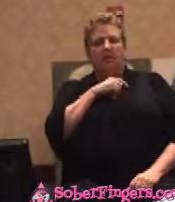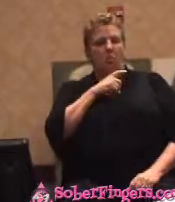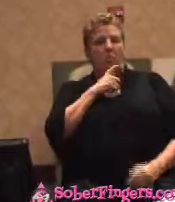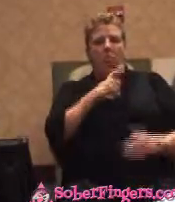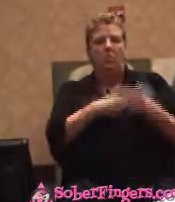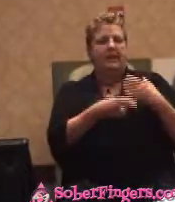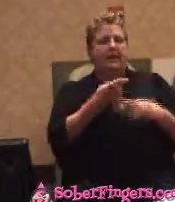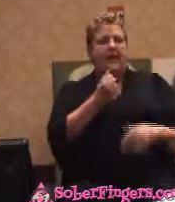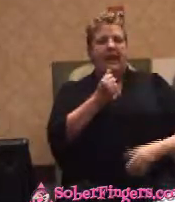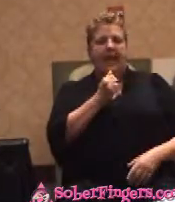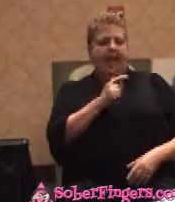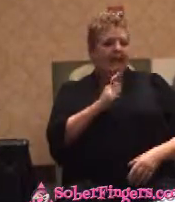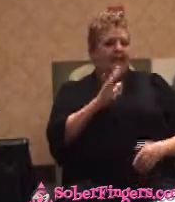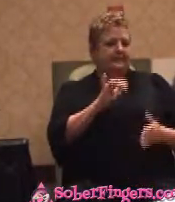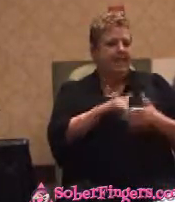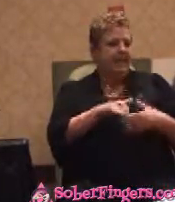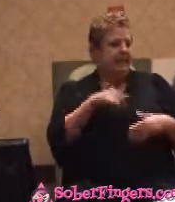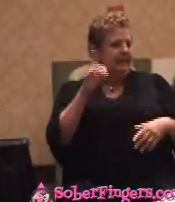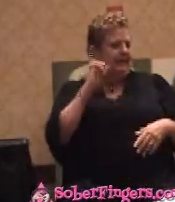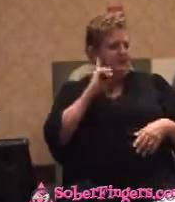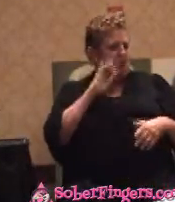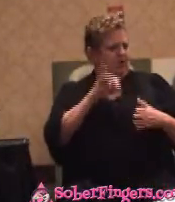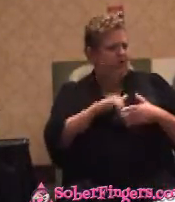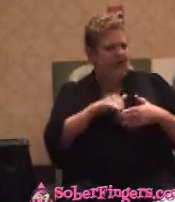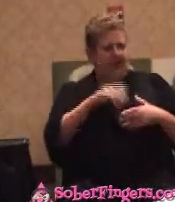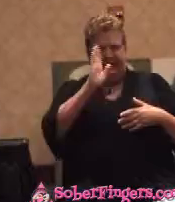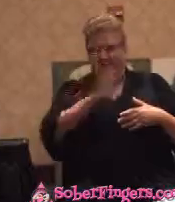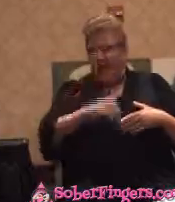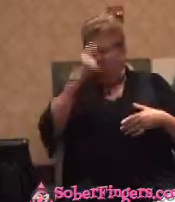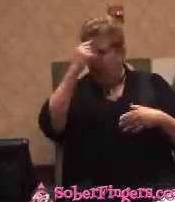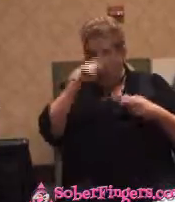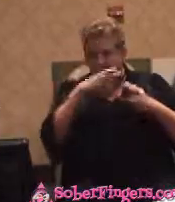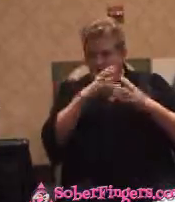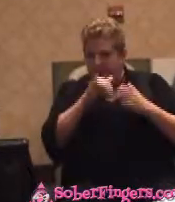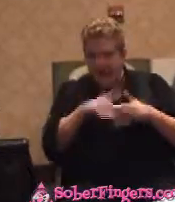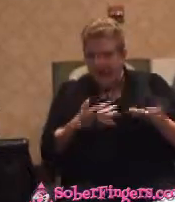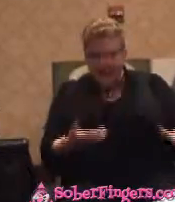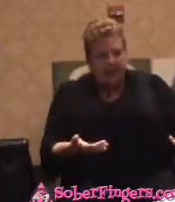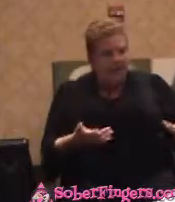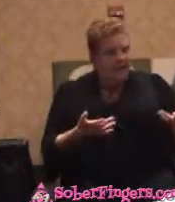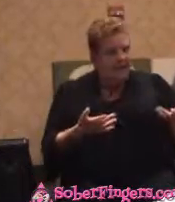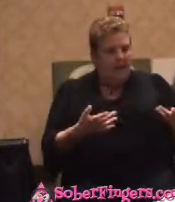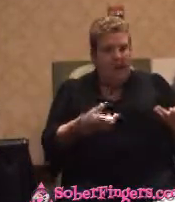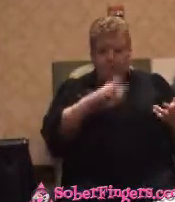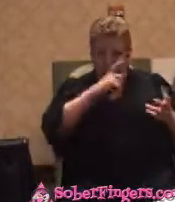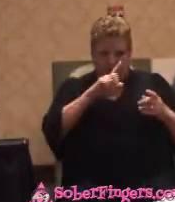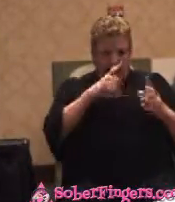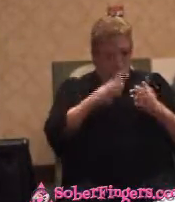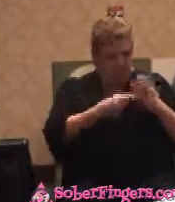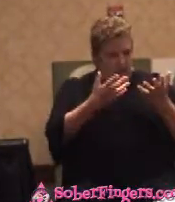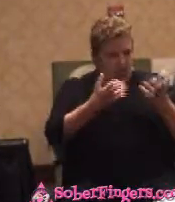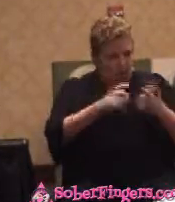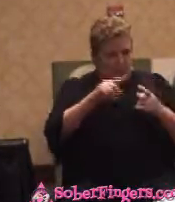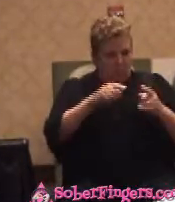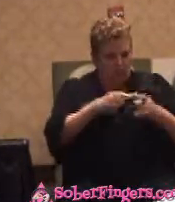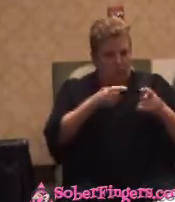drinking? I never even thought of that. I'd like what I wanted, I needed, Whatever.